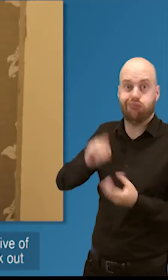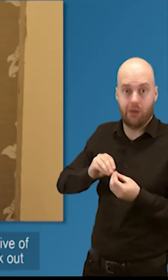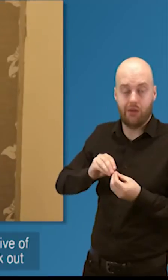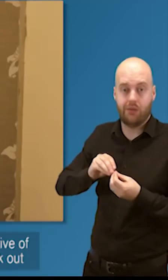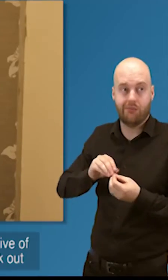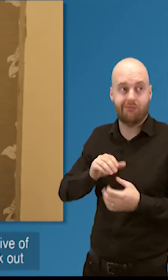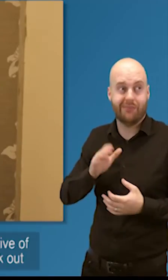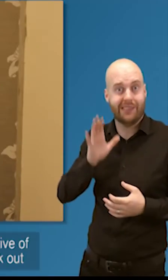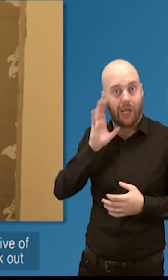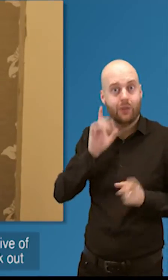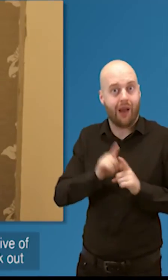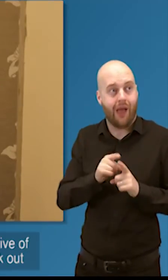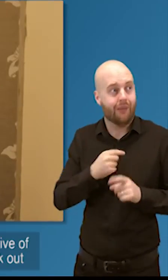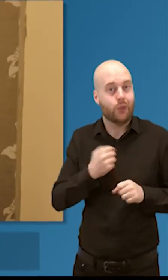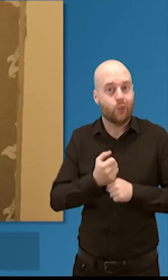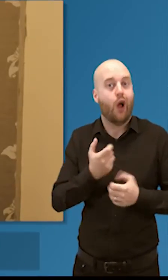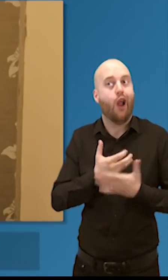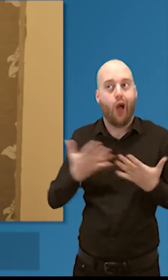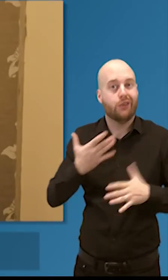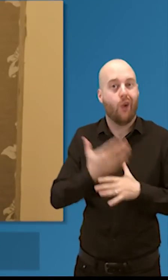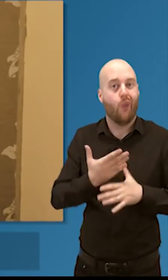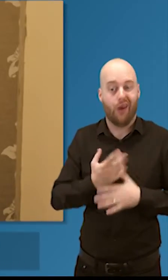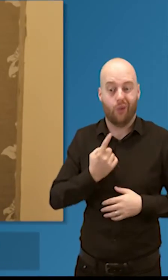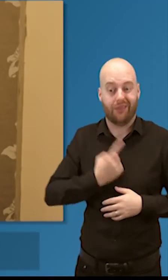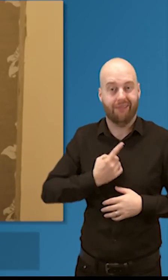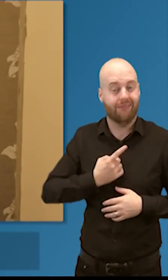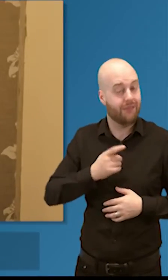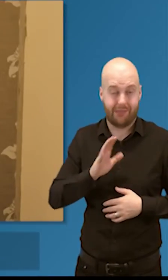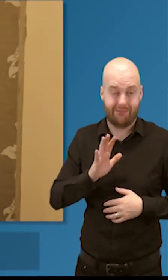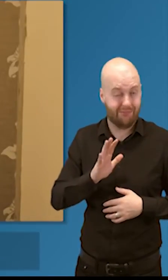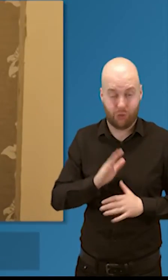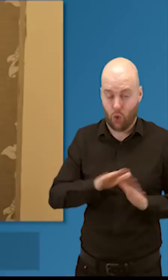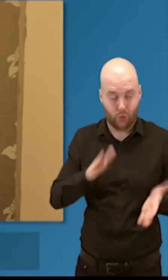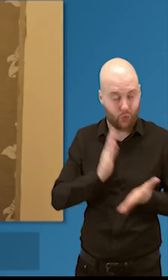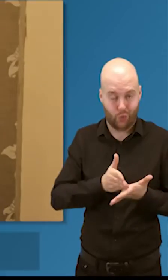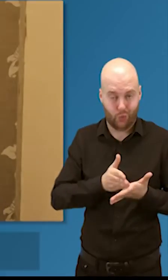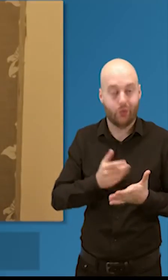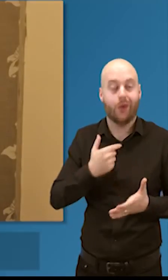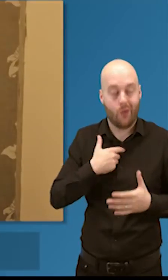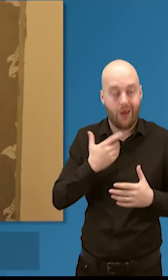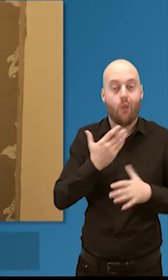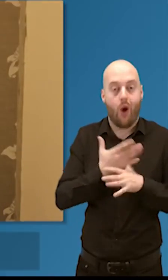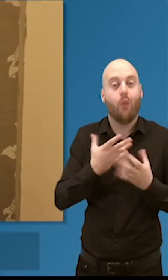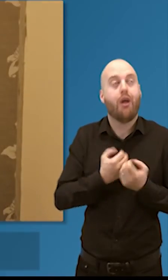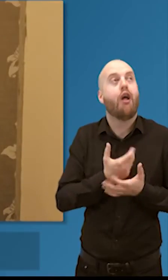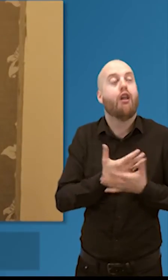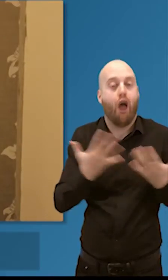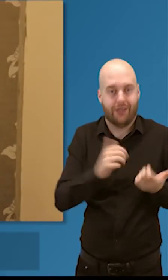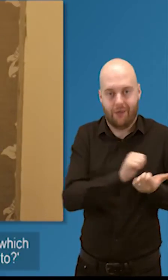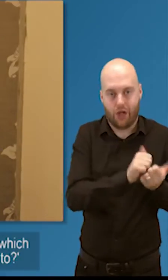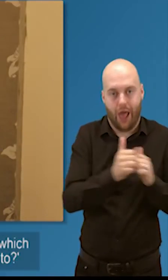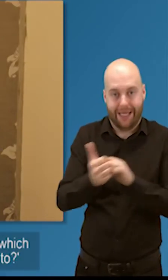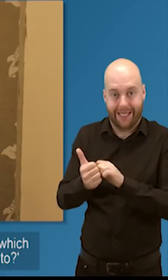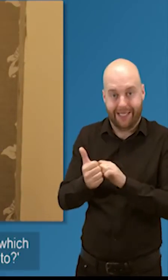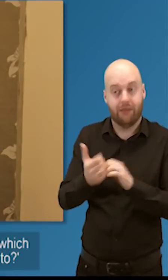executive of a cosvo with volunteer scotland to try and work out how we make sure that people know who to come to for particular things